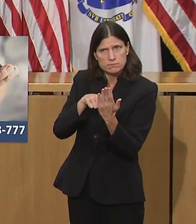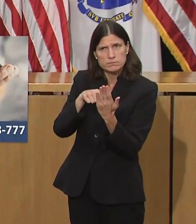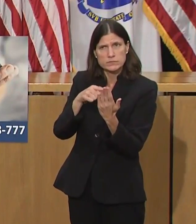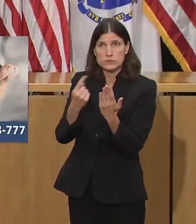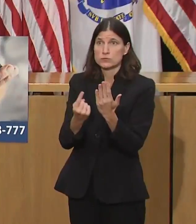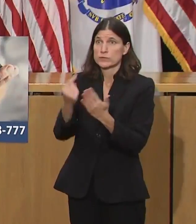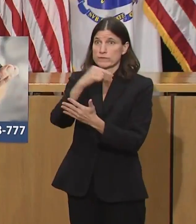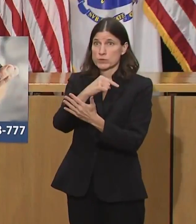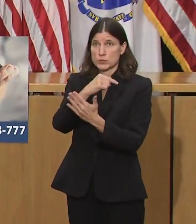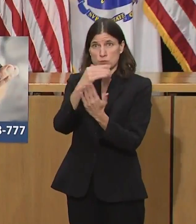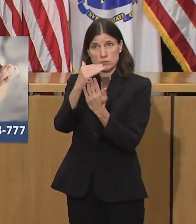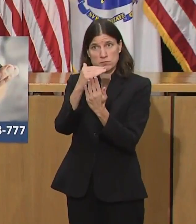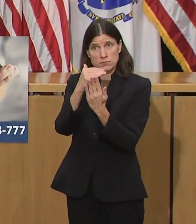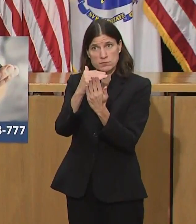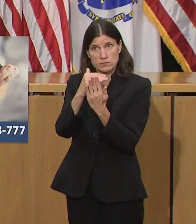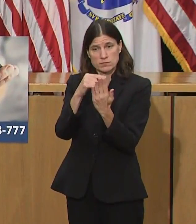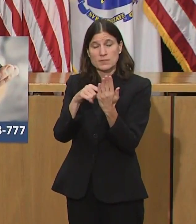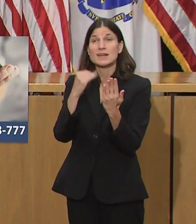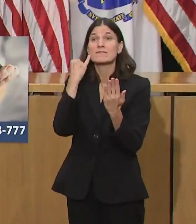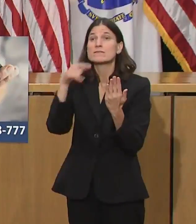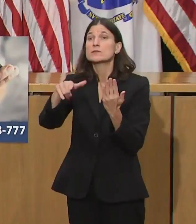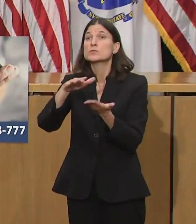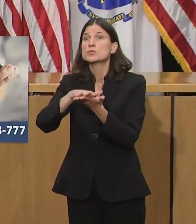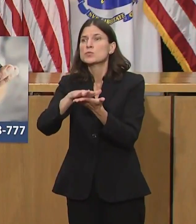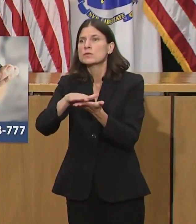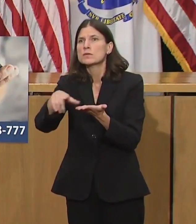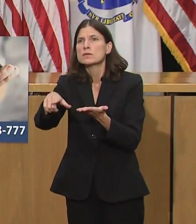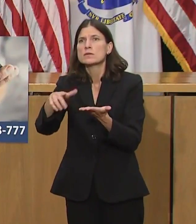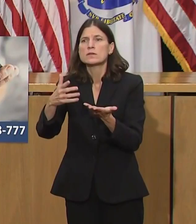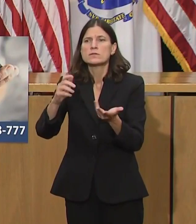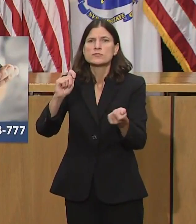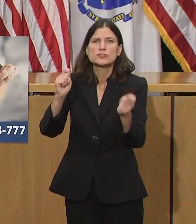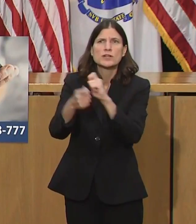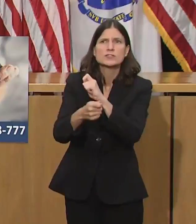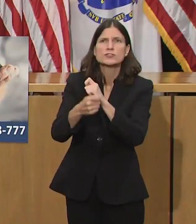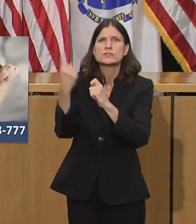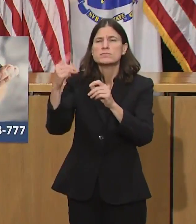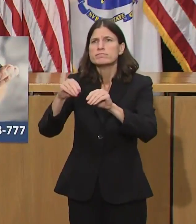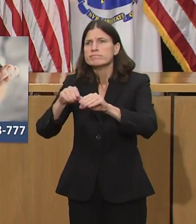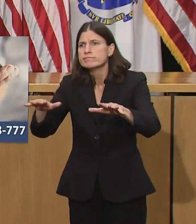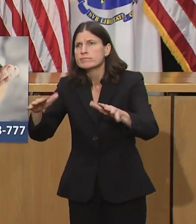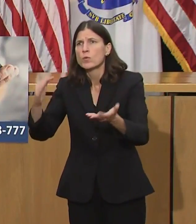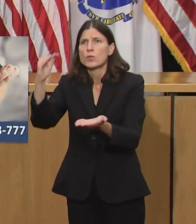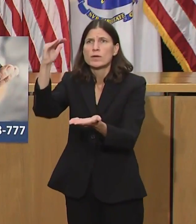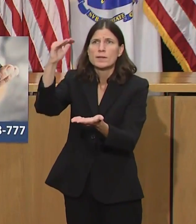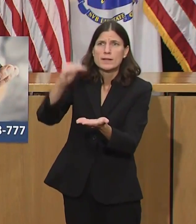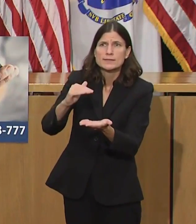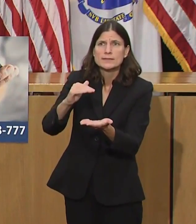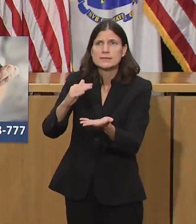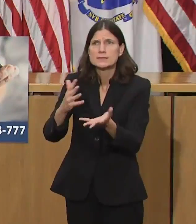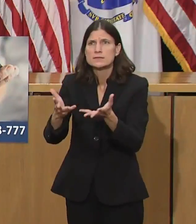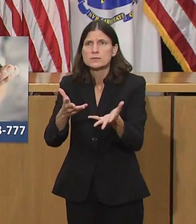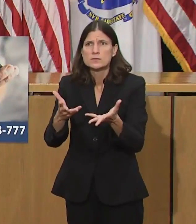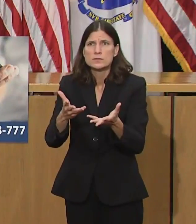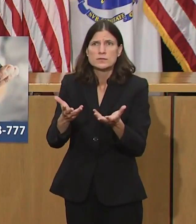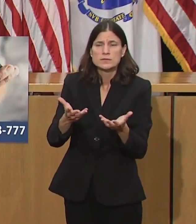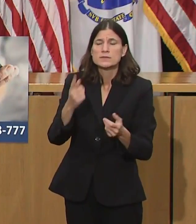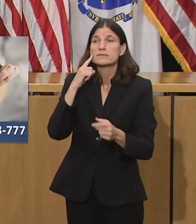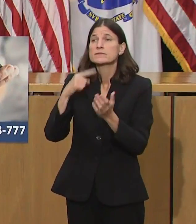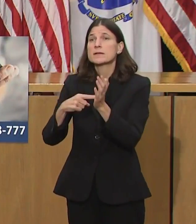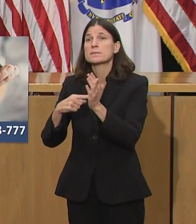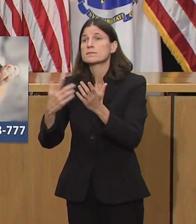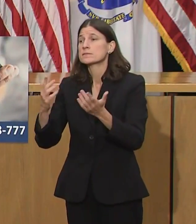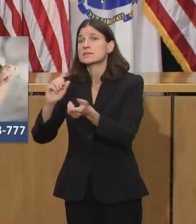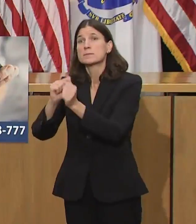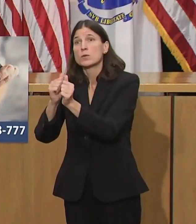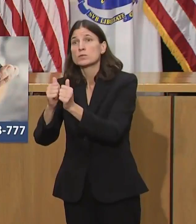changed certain aspects of reopening a particular business or activity. In this case